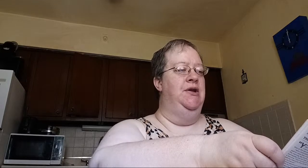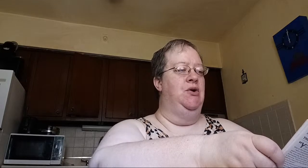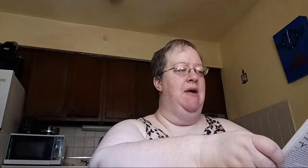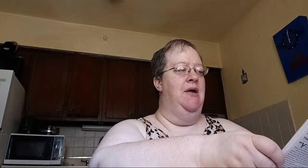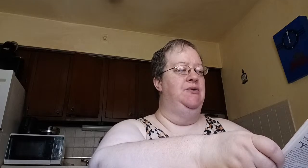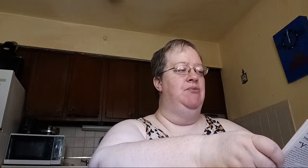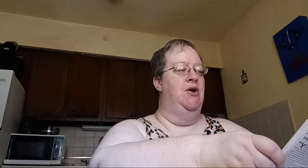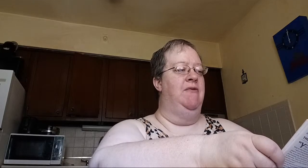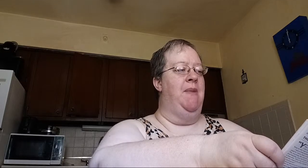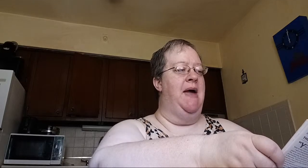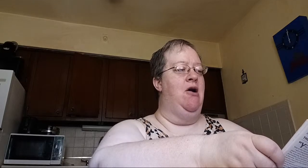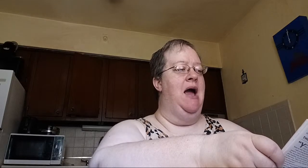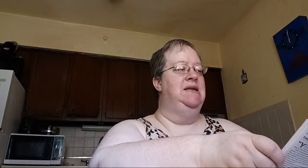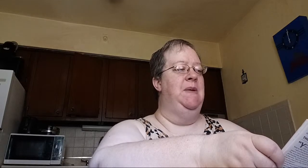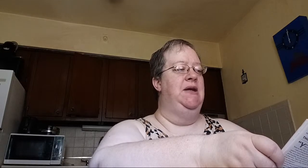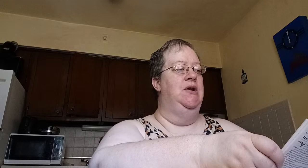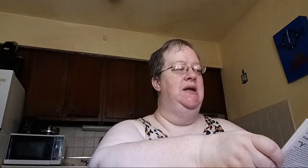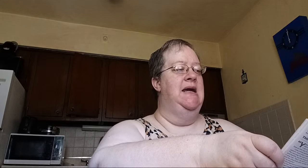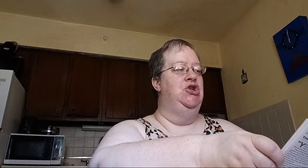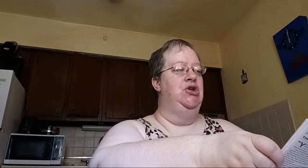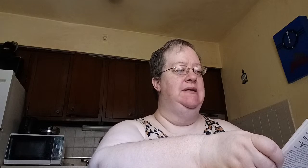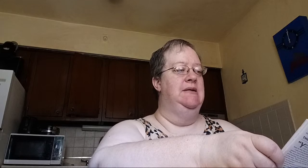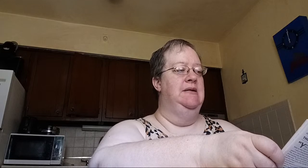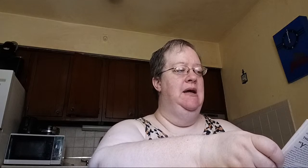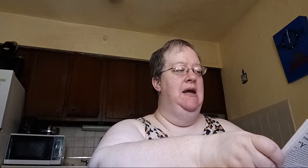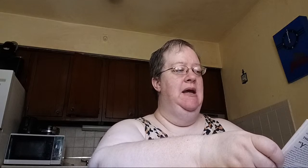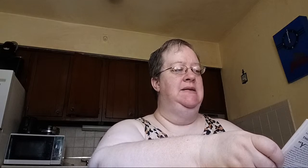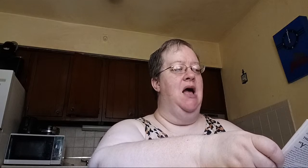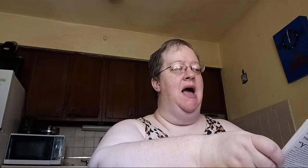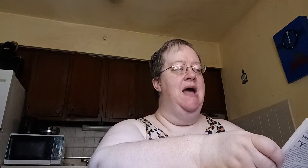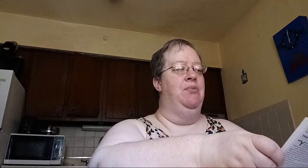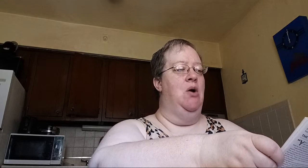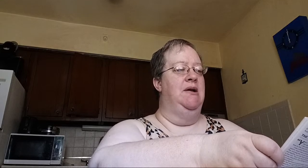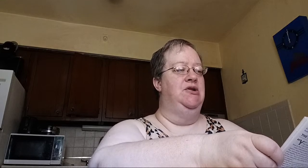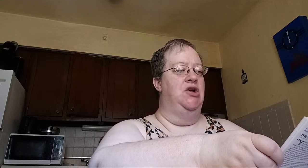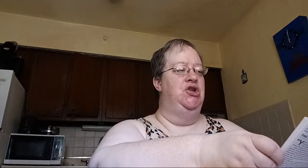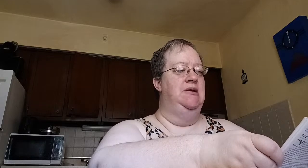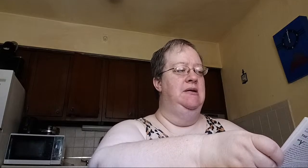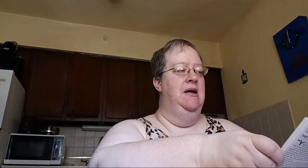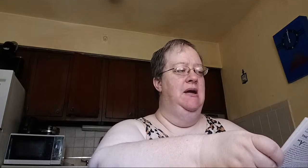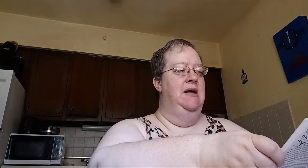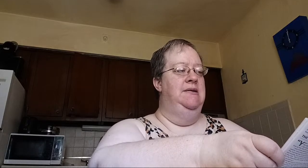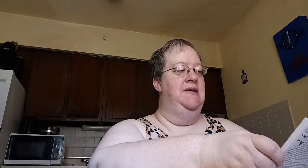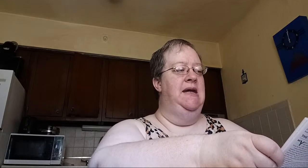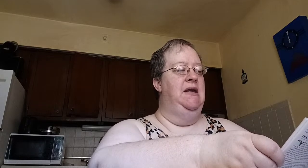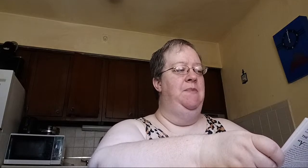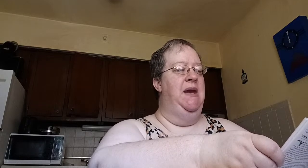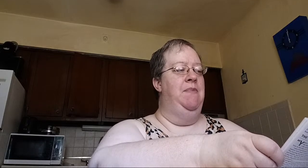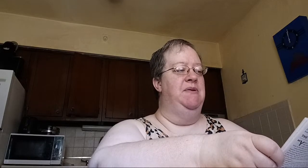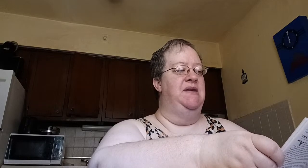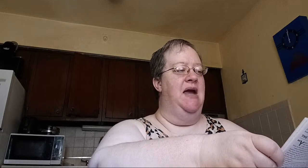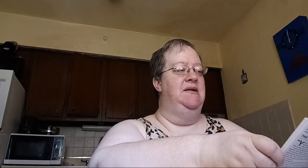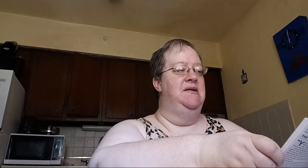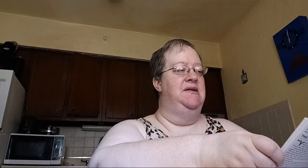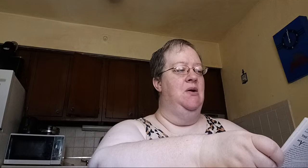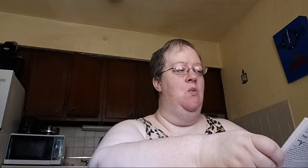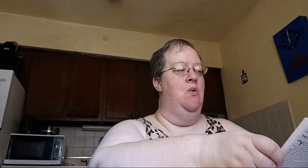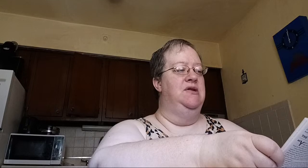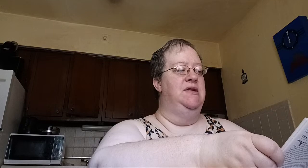the ground, run over by our high-speed good intentions. Is God not pro-exhaustion? Doesn't he leave people beside the still waters anymore?